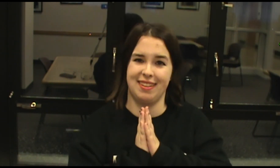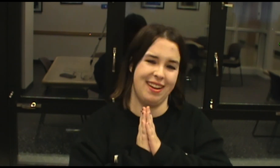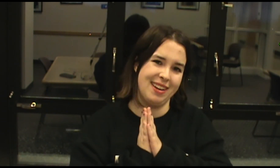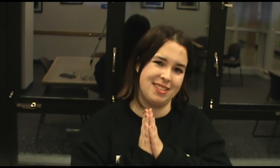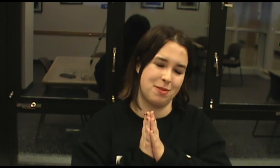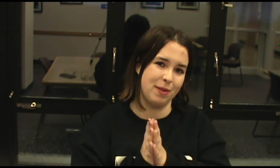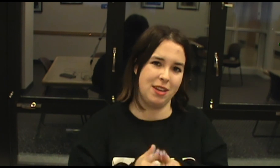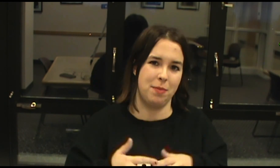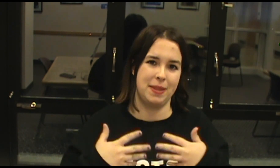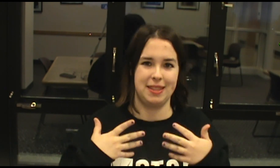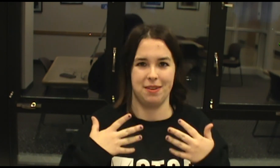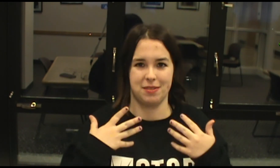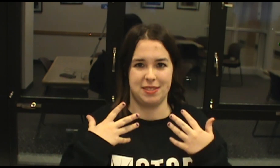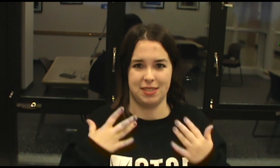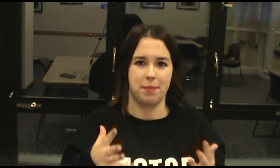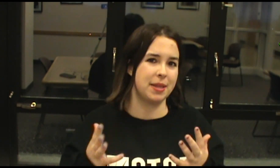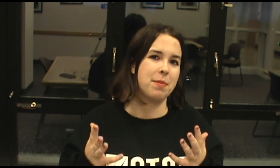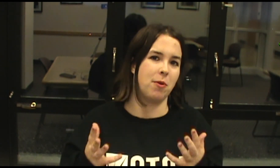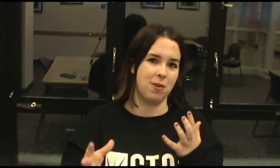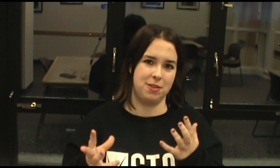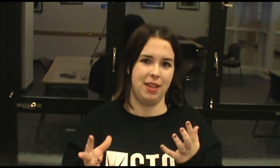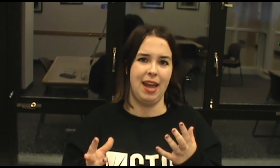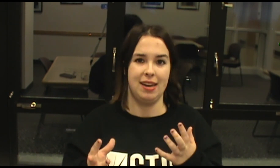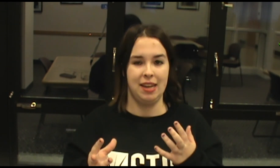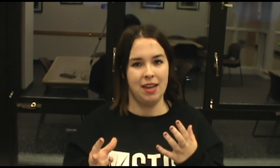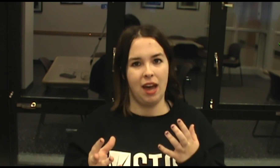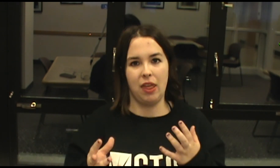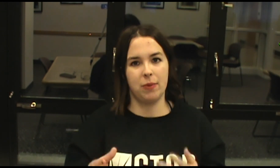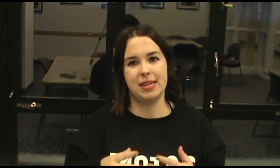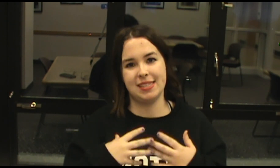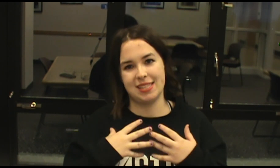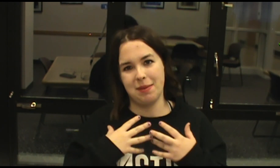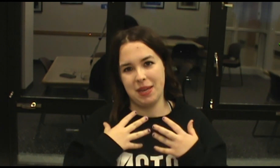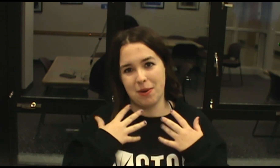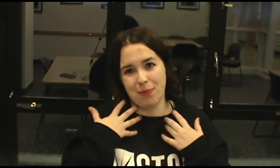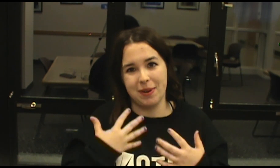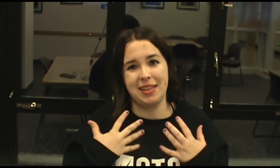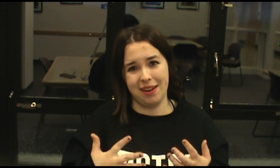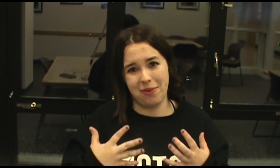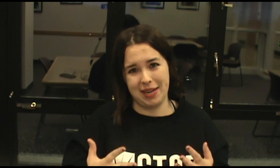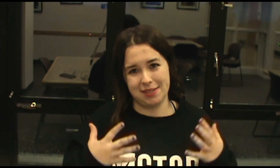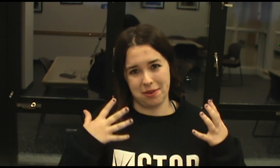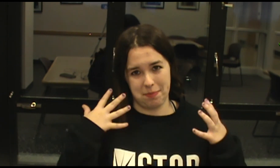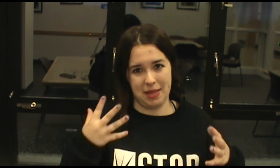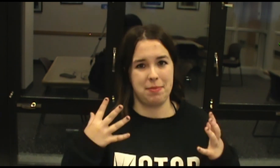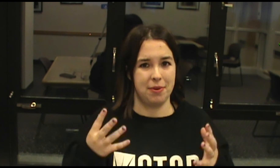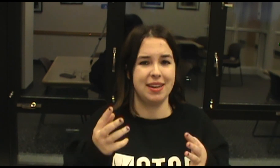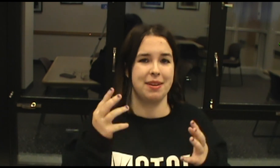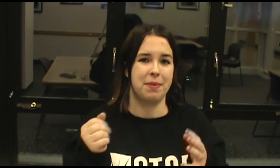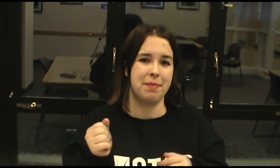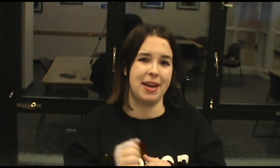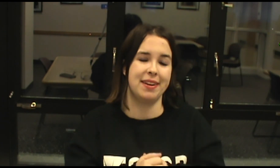I just really hope that there's something more to that otherwise it's going to be a really annoying sort of plot point in my mind.